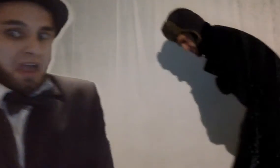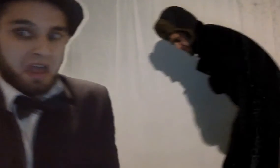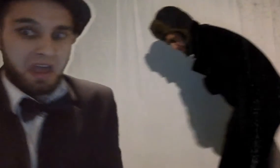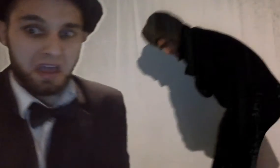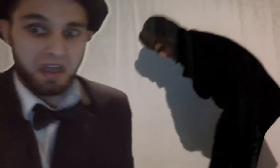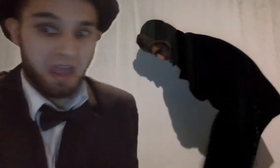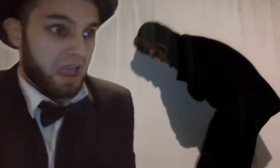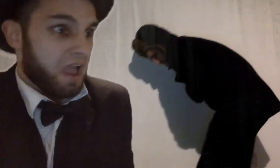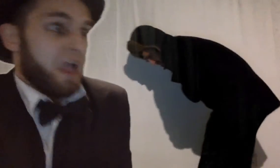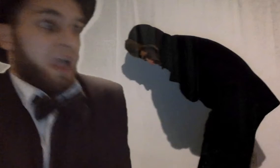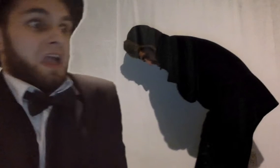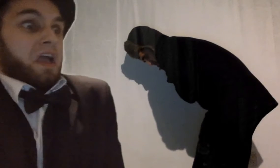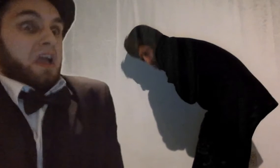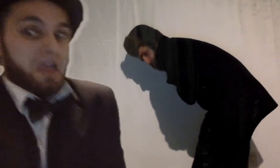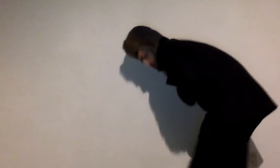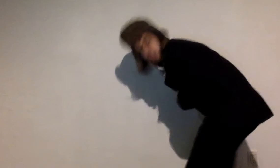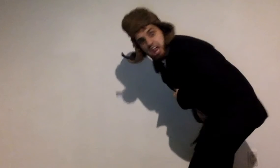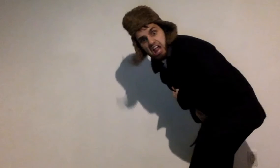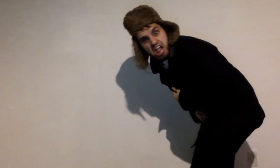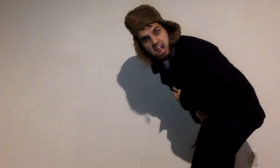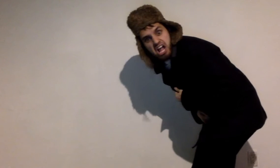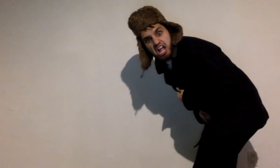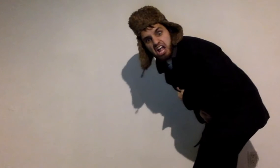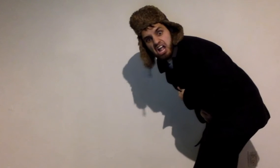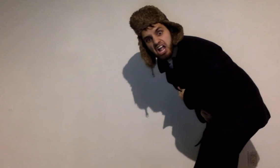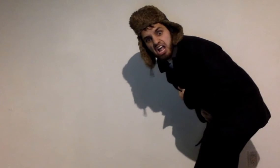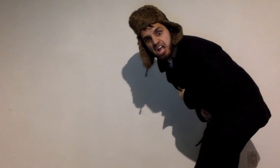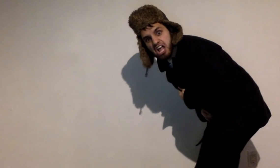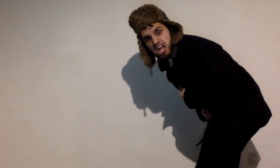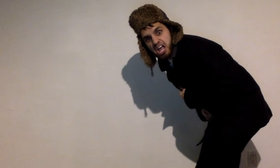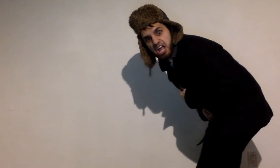It's I'm It's my home. I can't do be lost. It's home. It's my home.